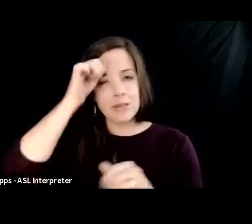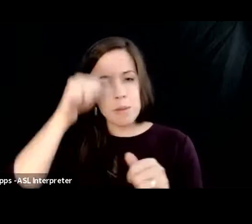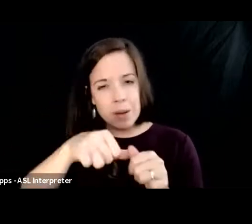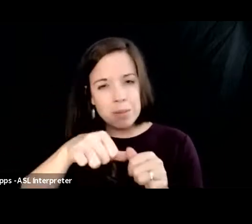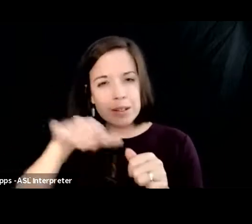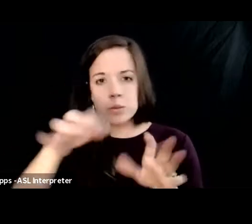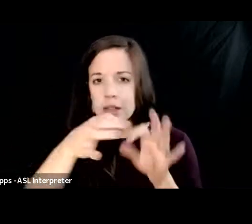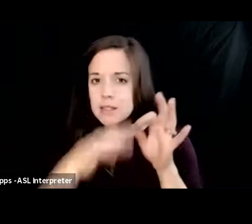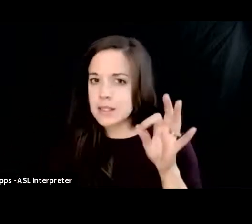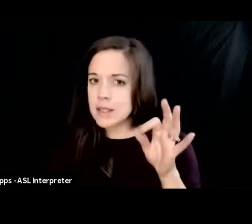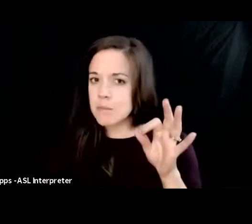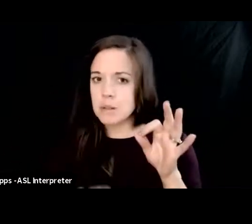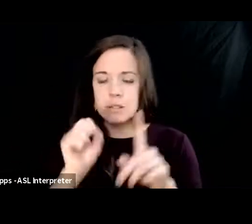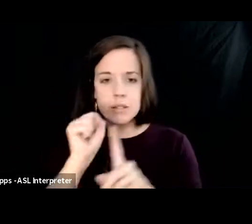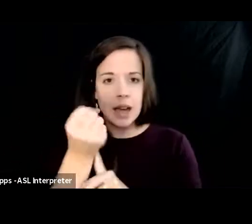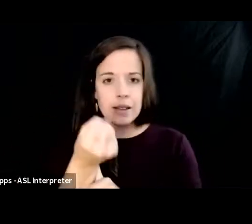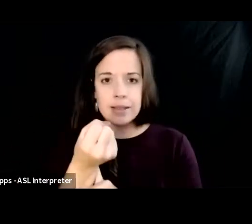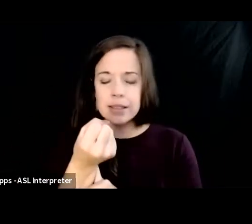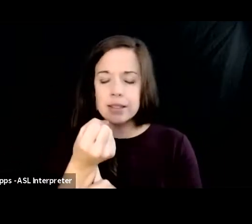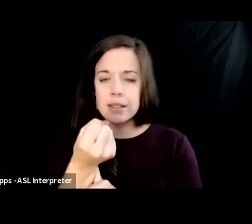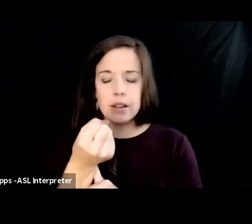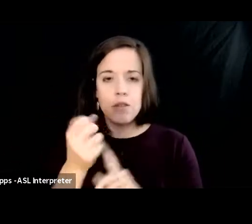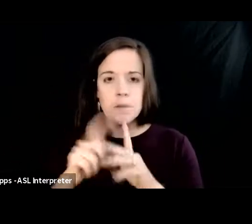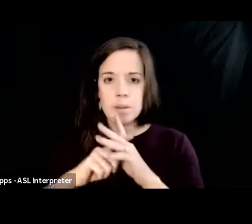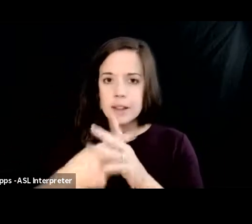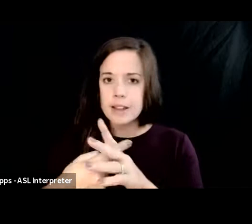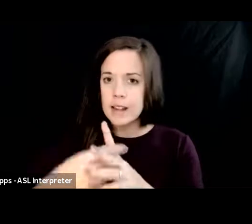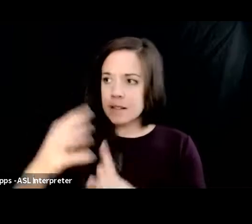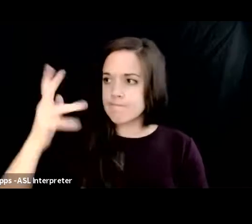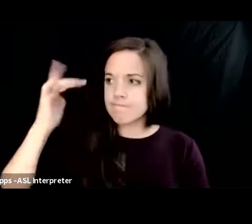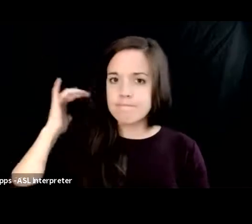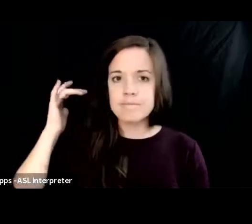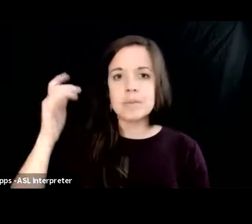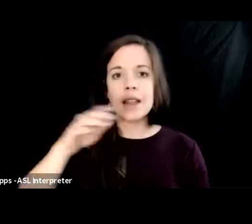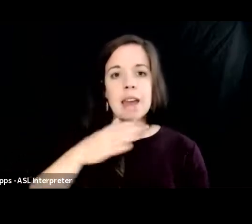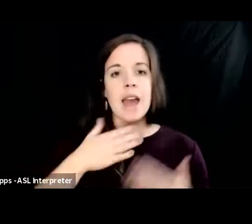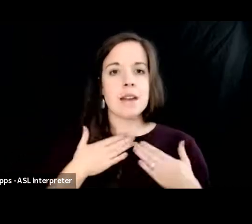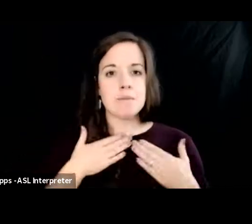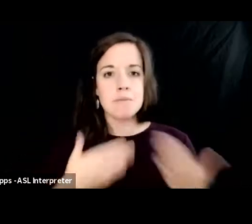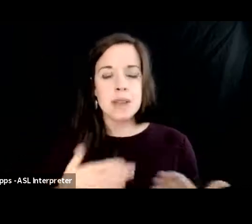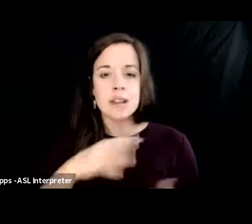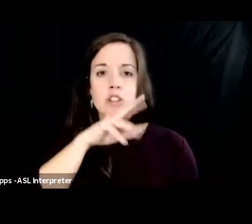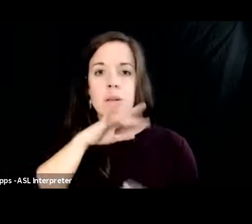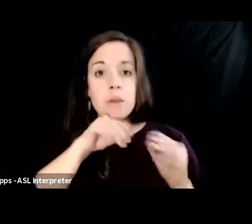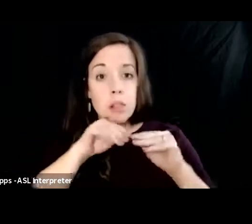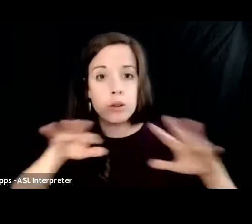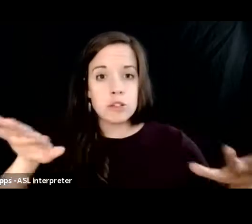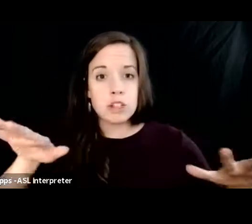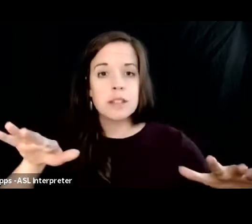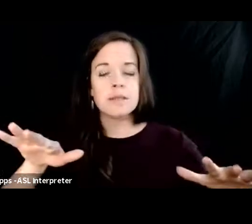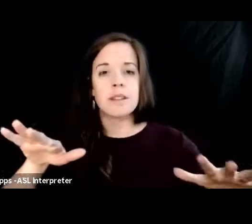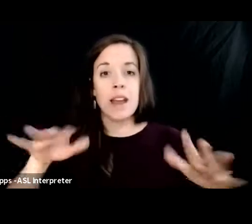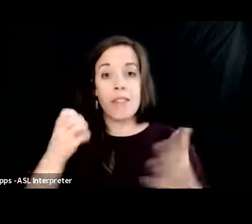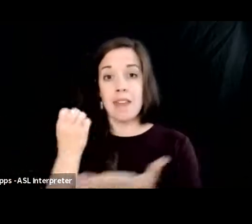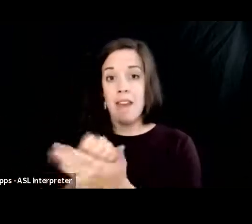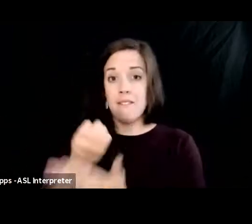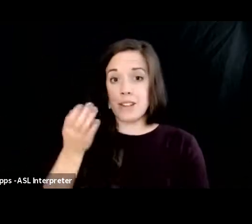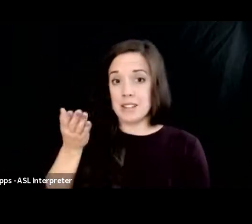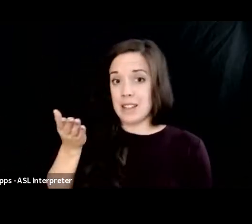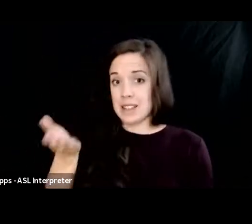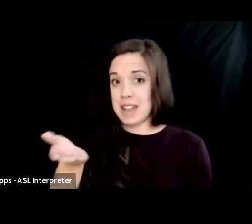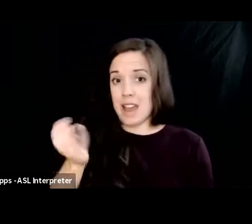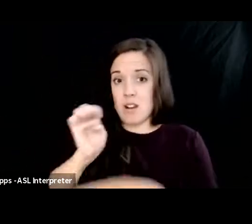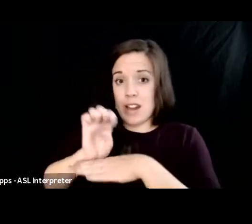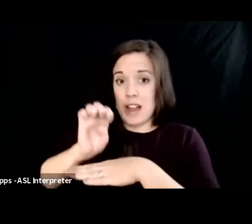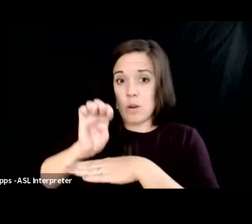simple cut and dry case from the outset they admitted to the pollution the evidence remains there in ecuador and the people